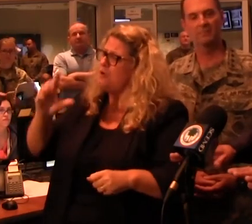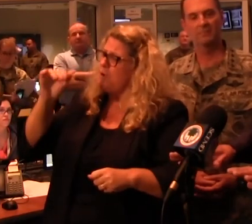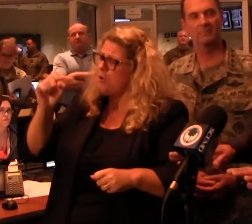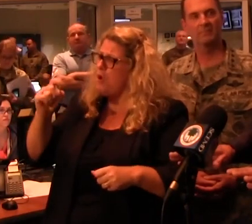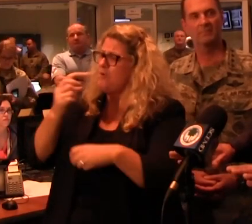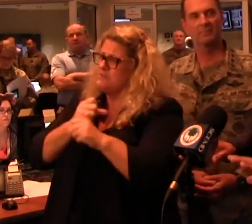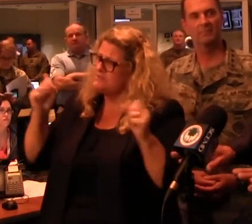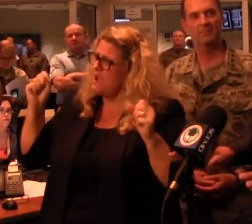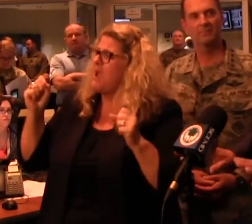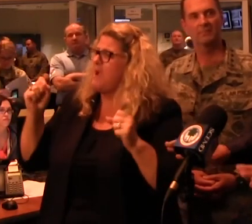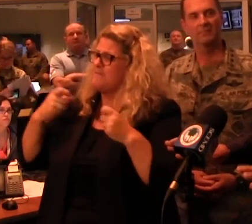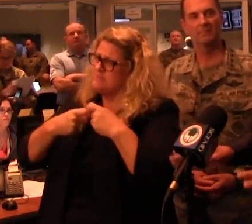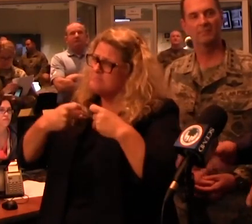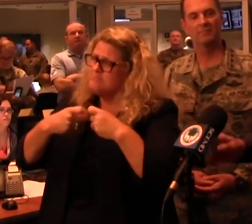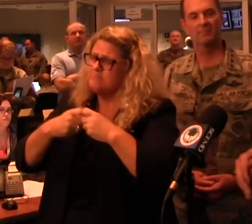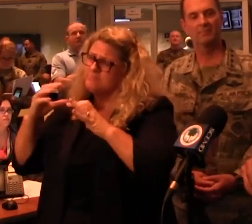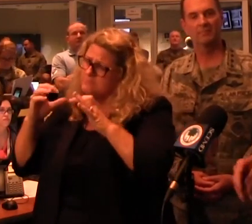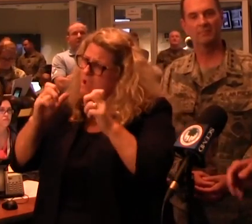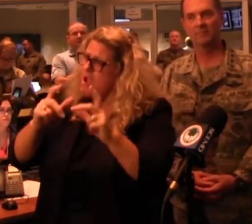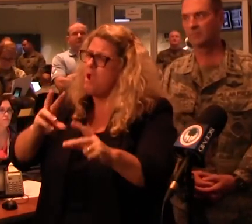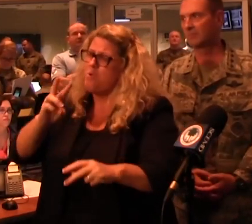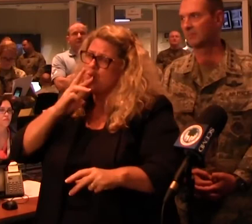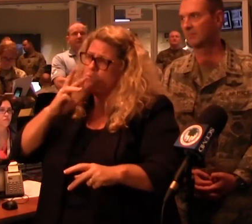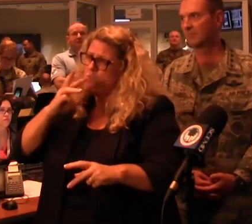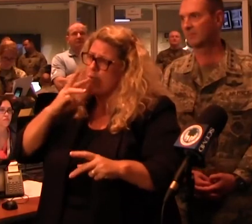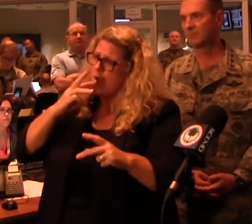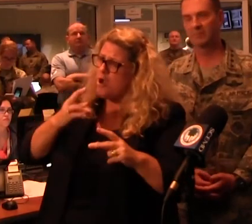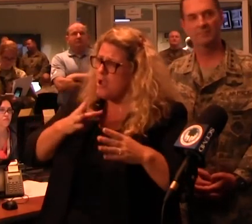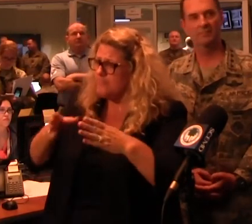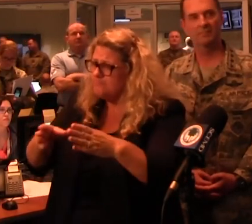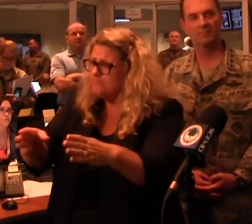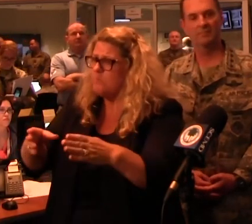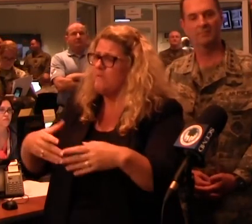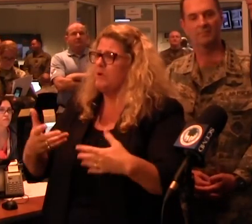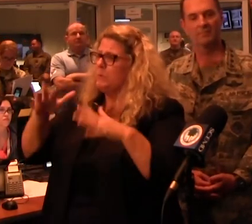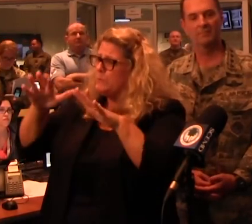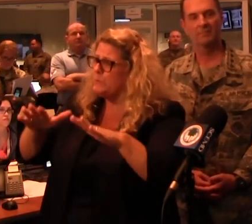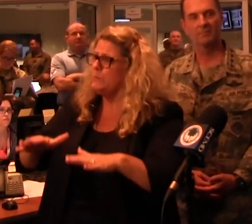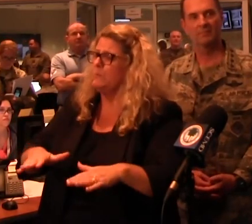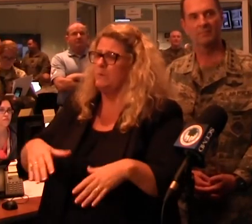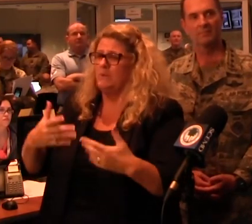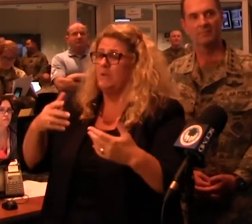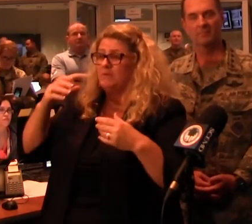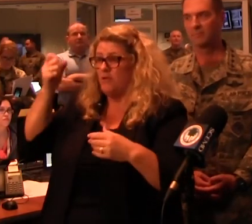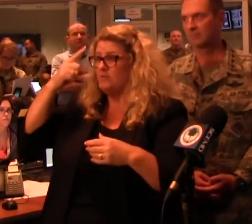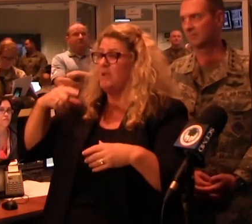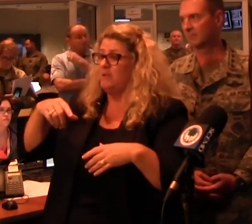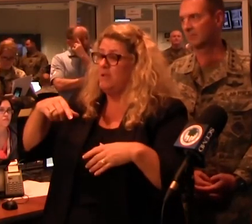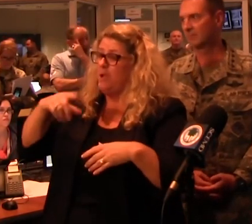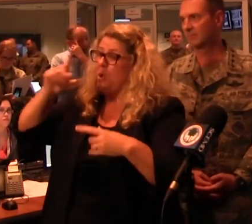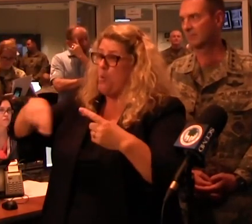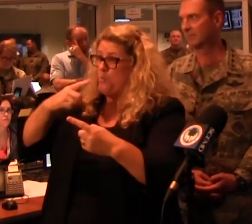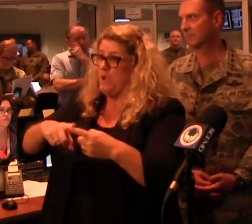get all the power lines back up and get the water systems working. But as those rivers flow and overflow and crests, it knocks out all